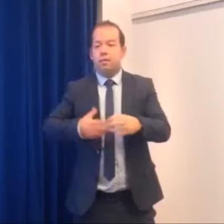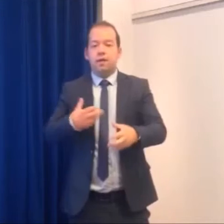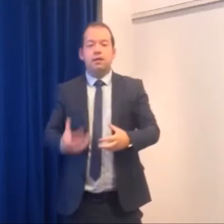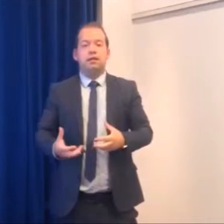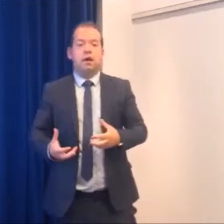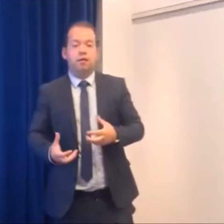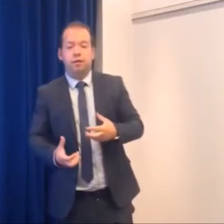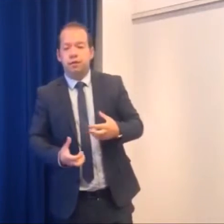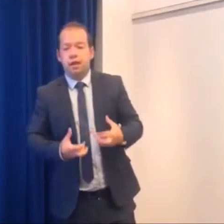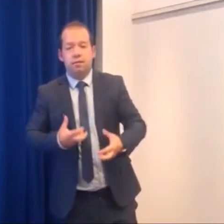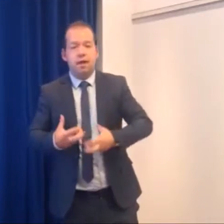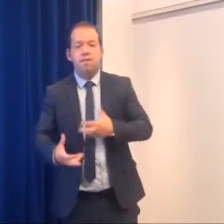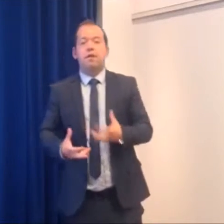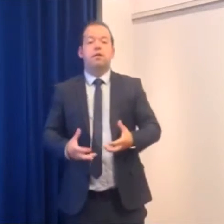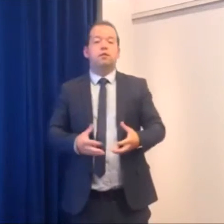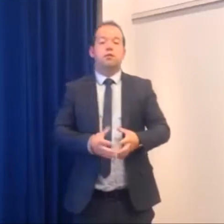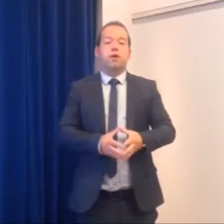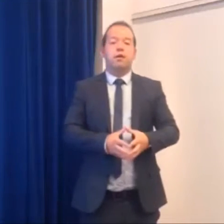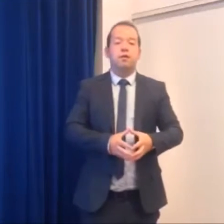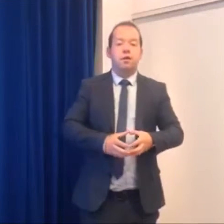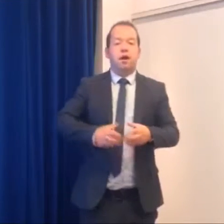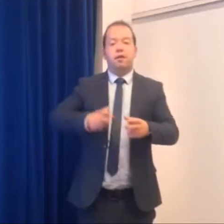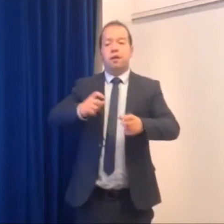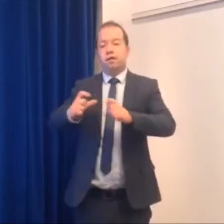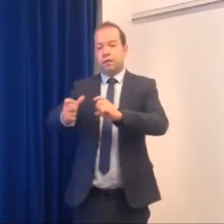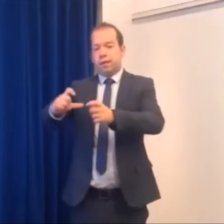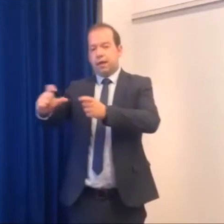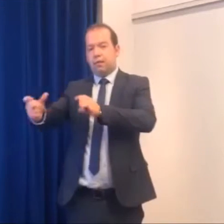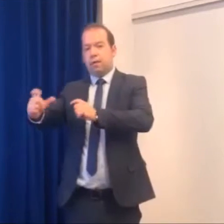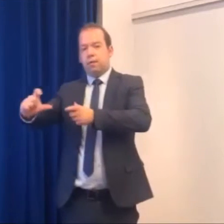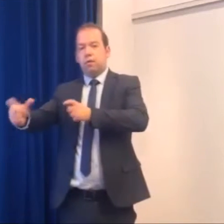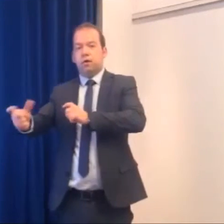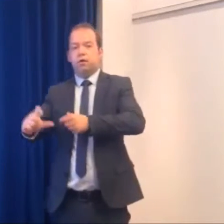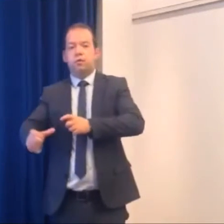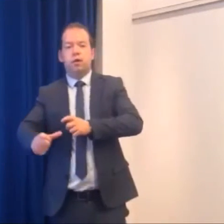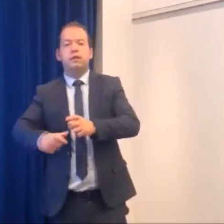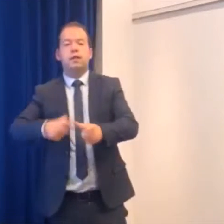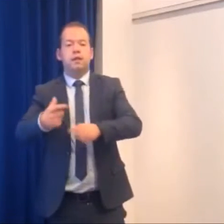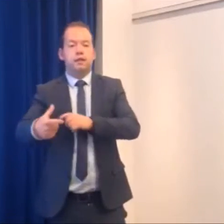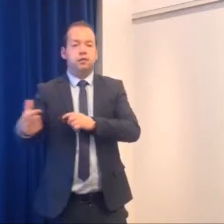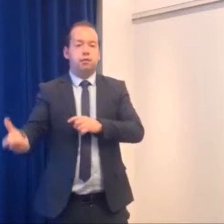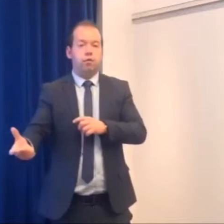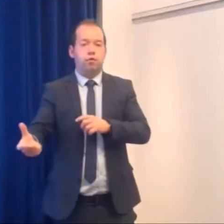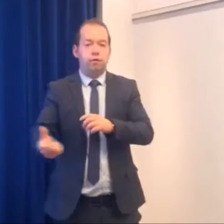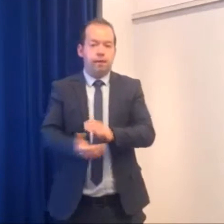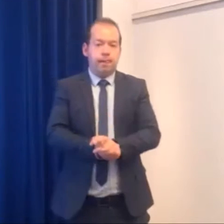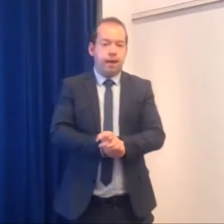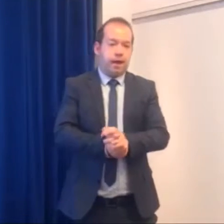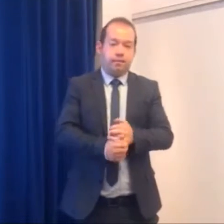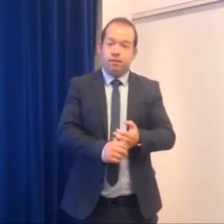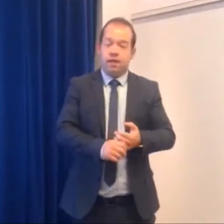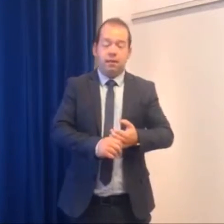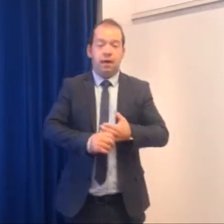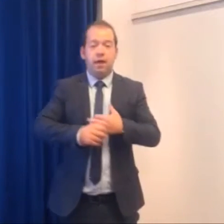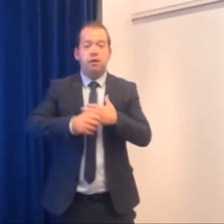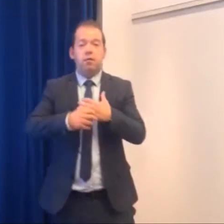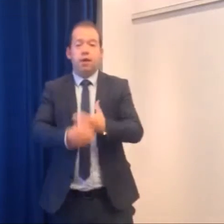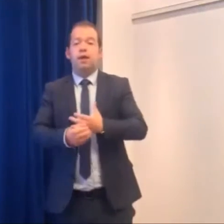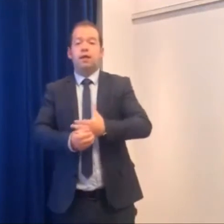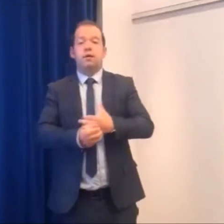building his confidence telling him everything he's doing right and then obviously picking up every more action points than you need to and same again you'll break that